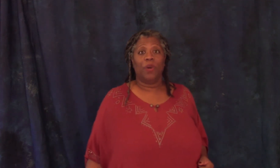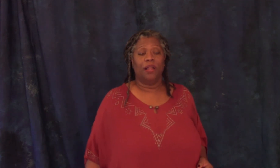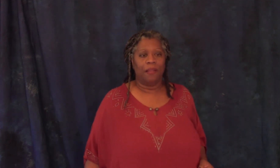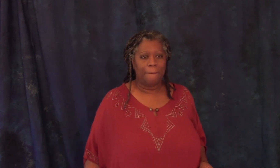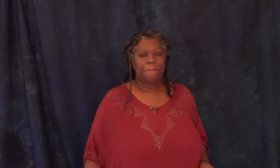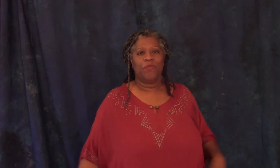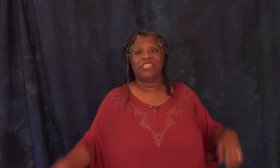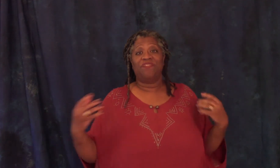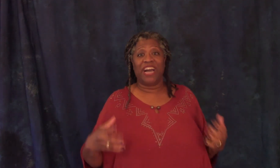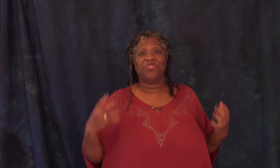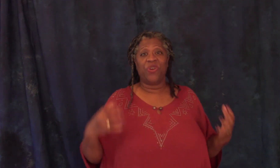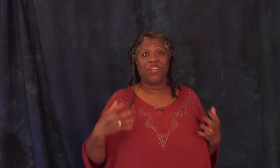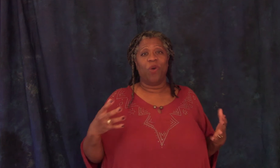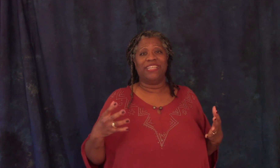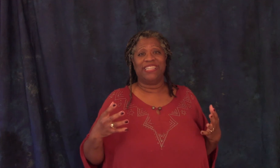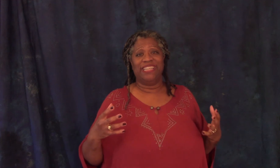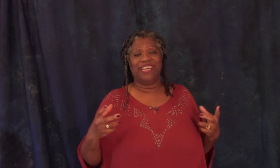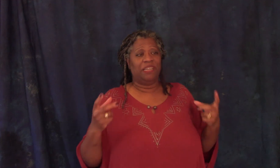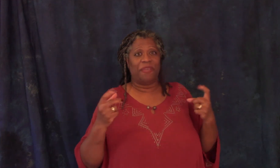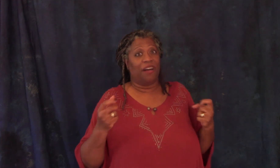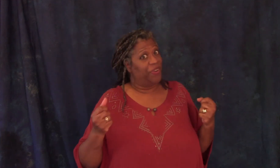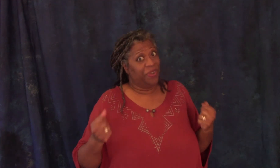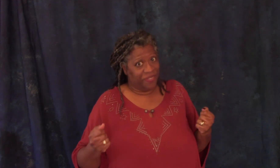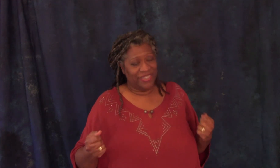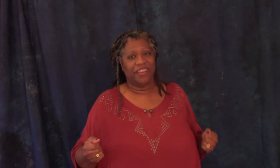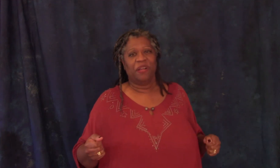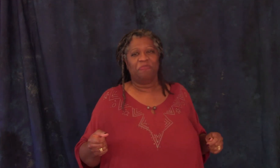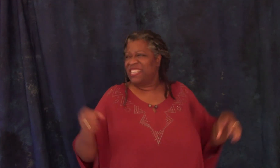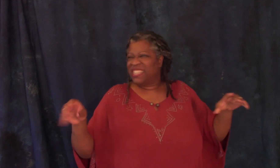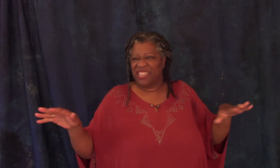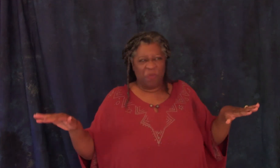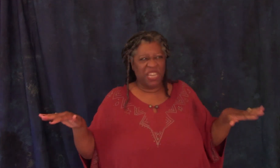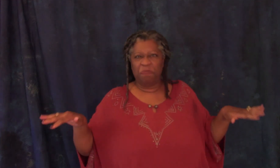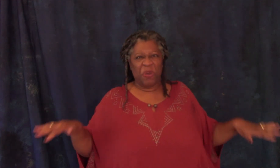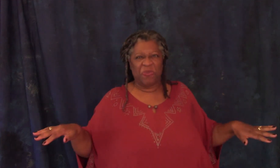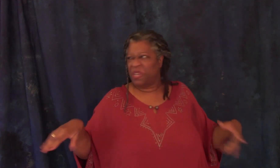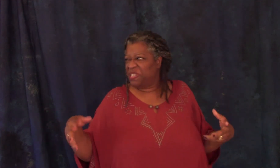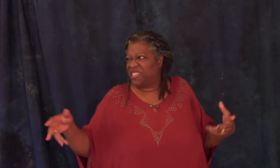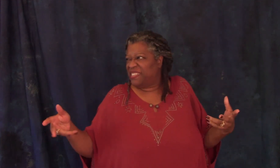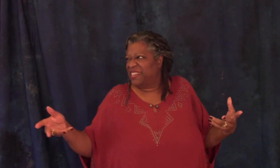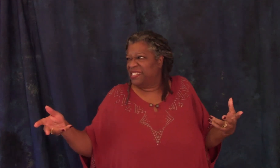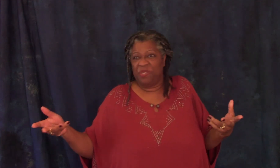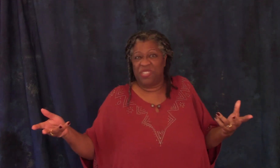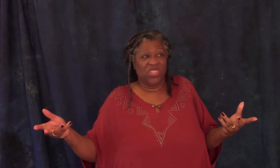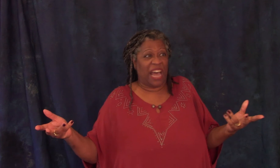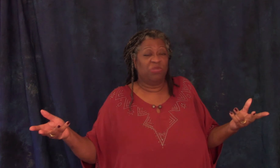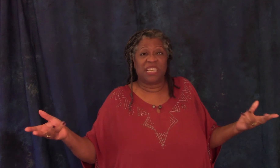well when his advisors heard he wanted to see his kingdom they got very nervous because his kingdom was not beautiful it was just it was just outside